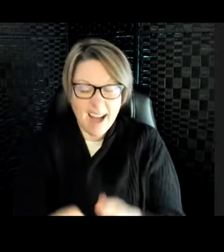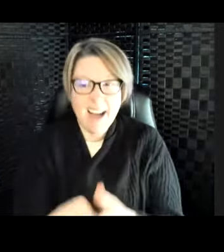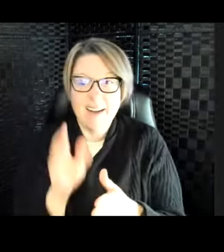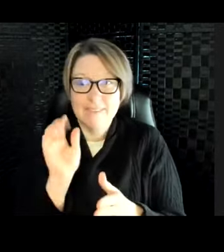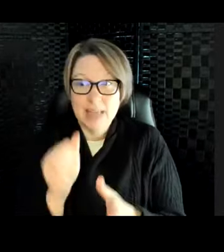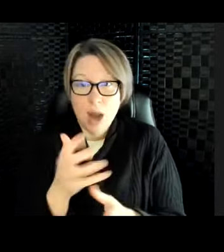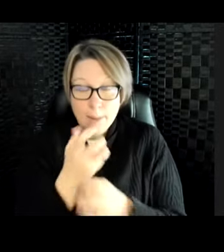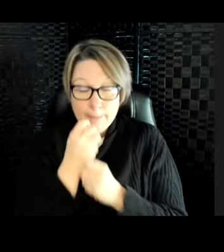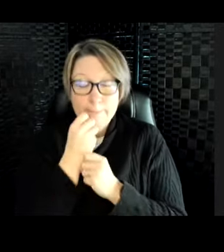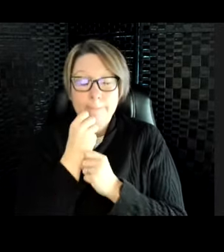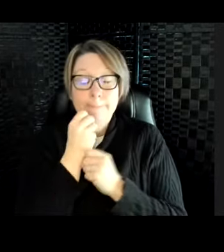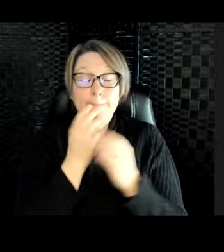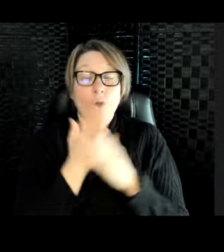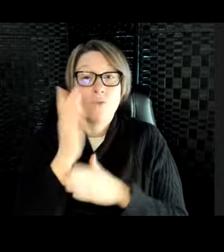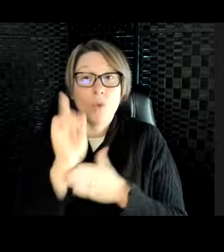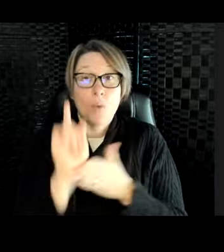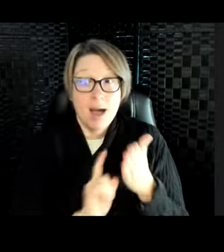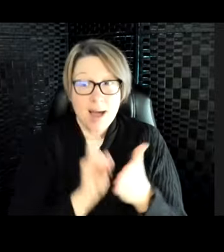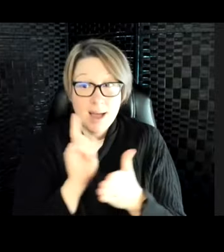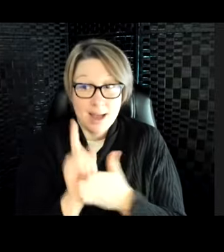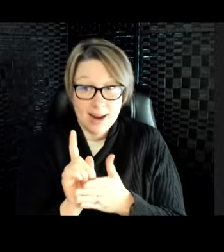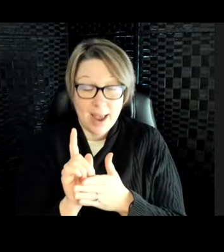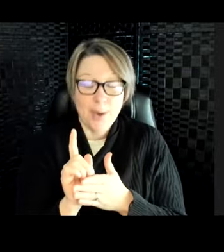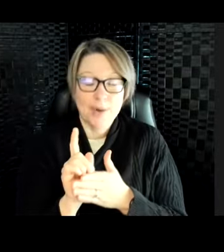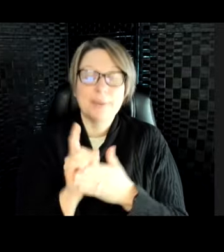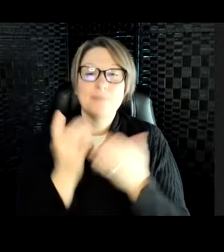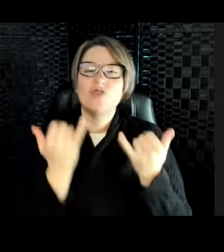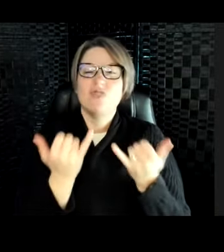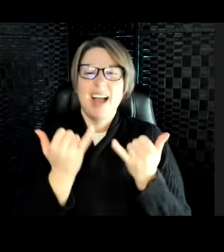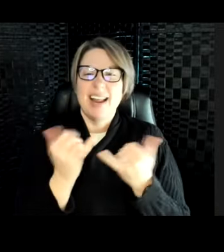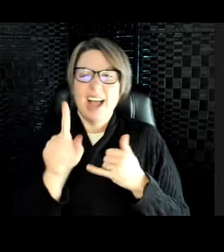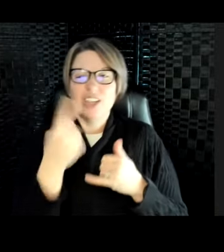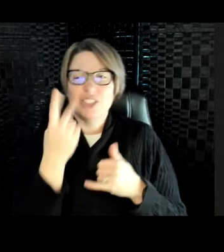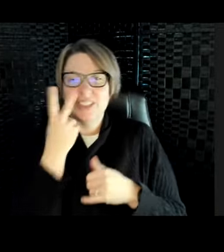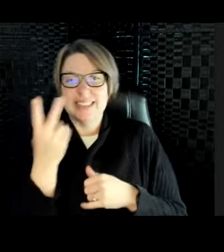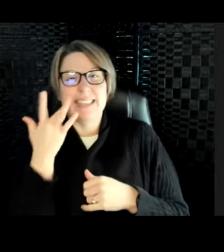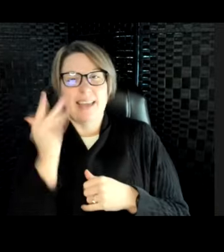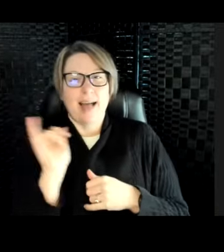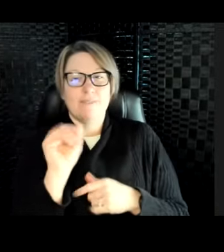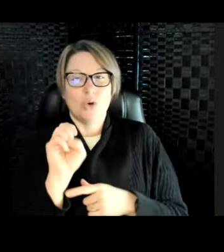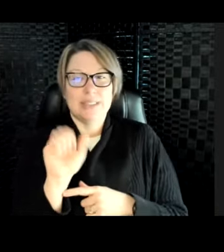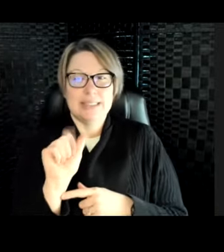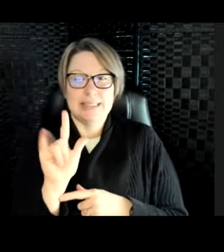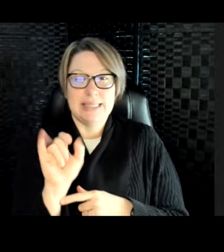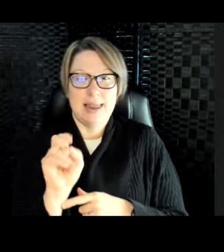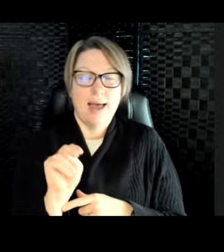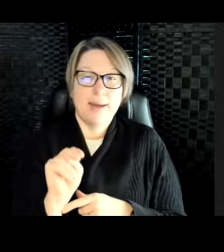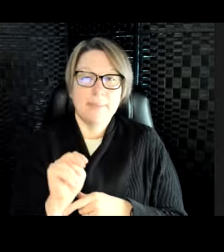But right now, we can just see our California sea lions. Oh,